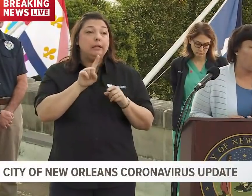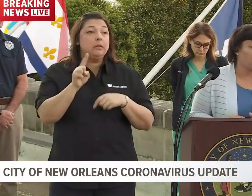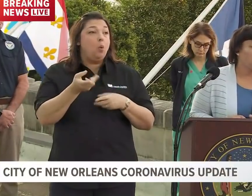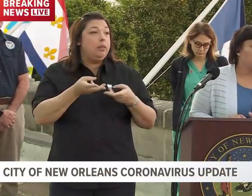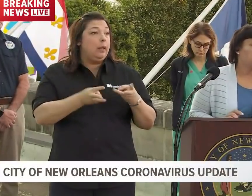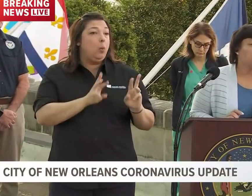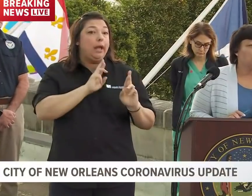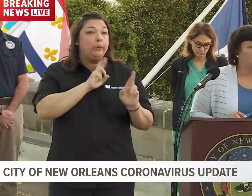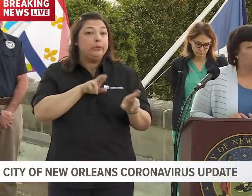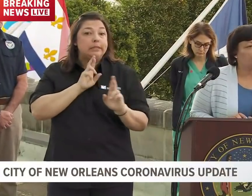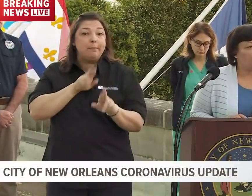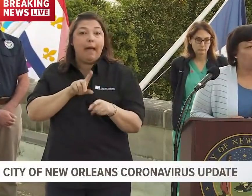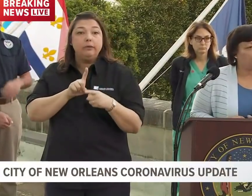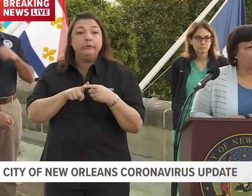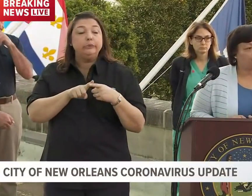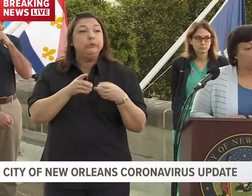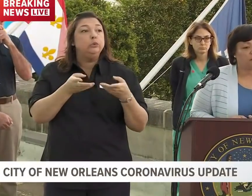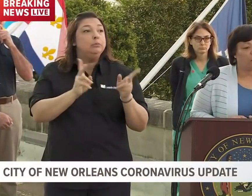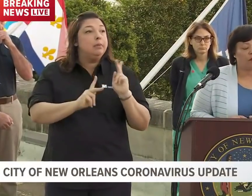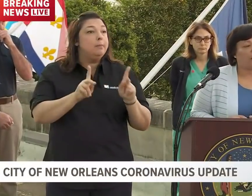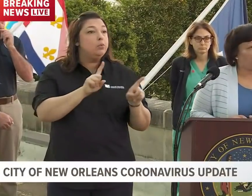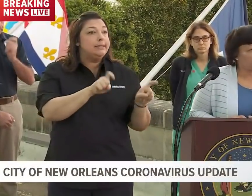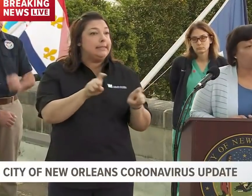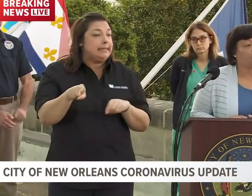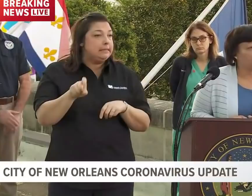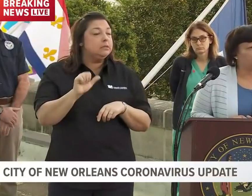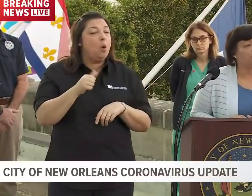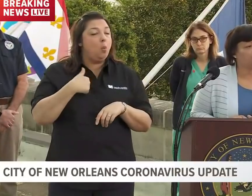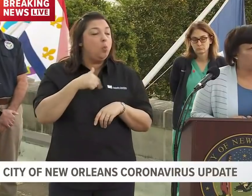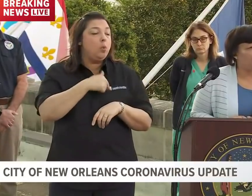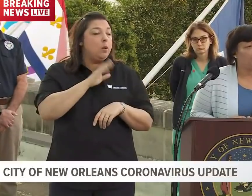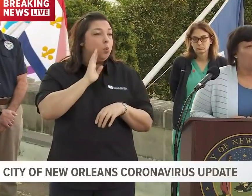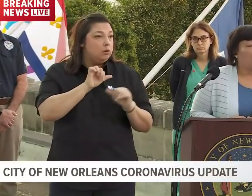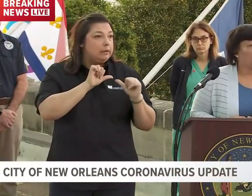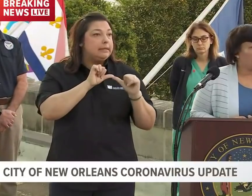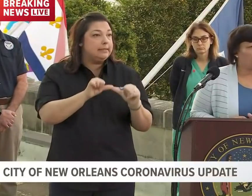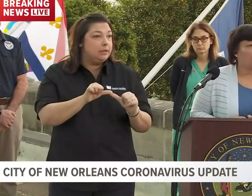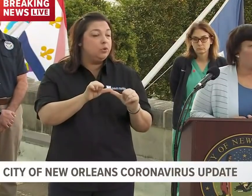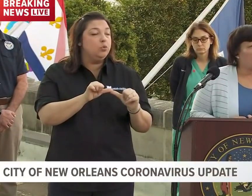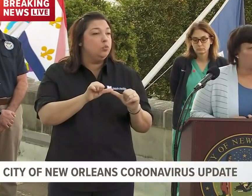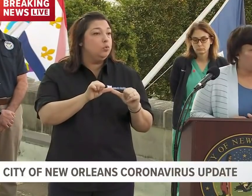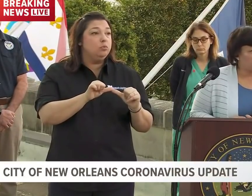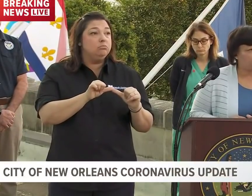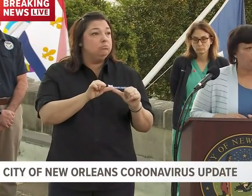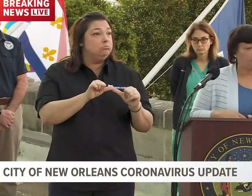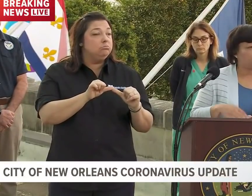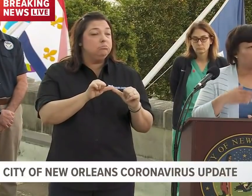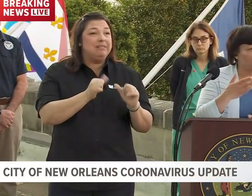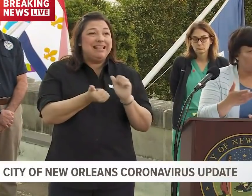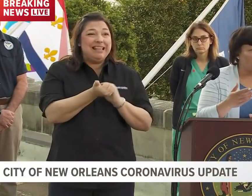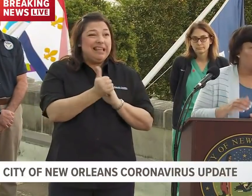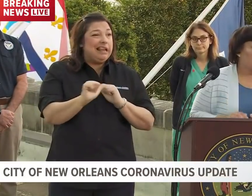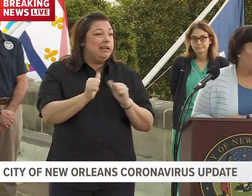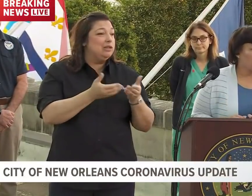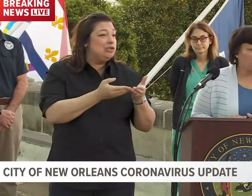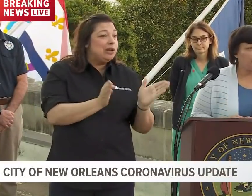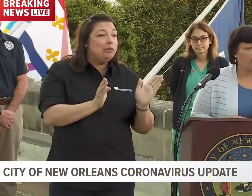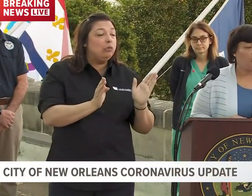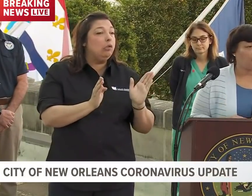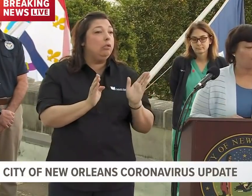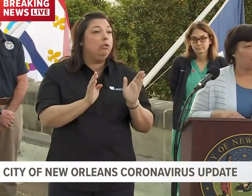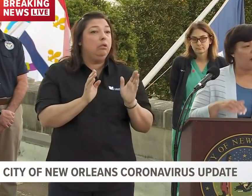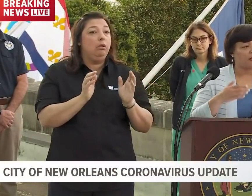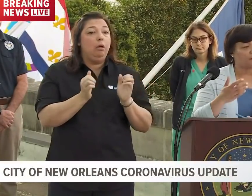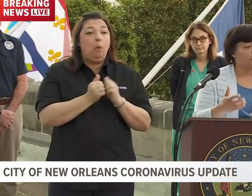respond to the needs of the public. And so, yes, we'll continue to do that on on all fronts with the general public,